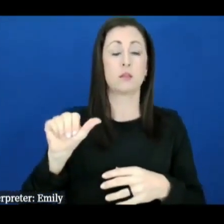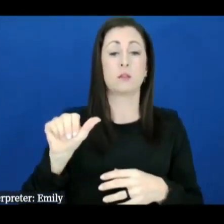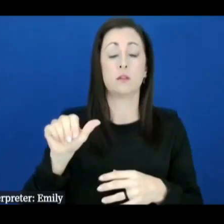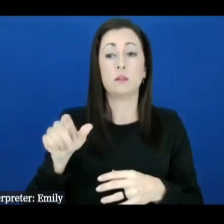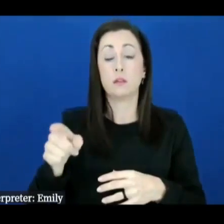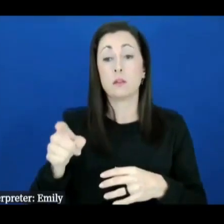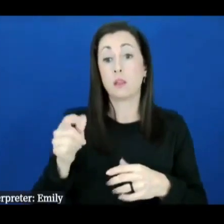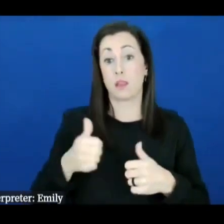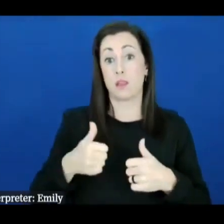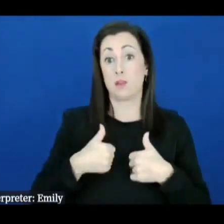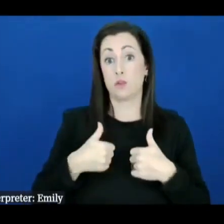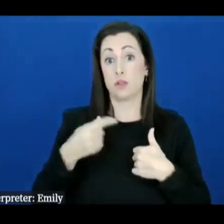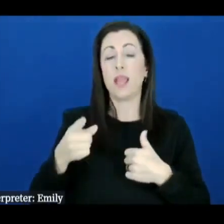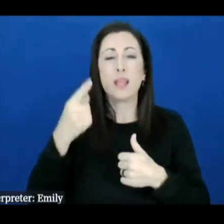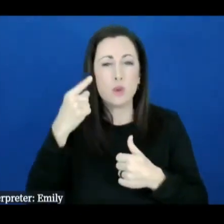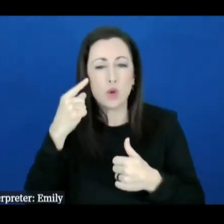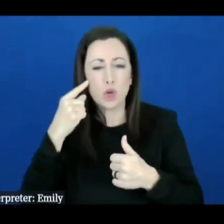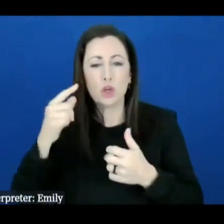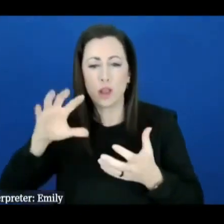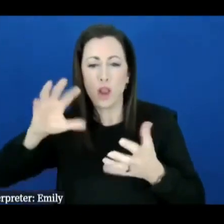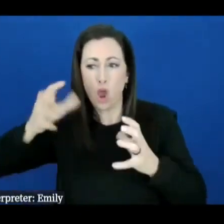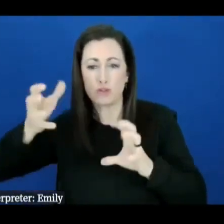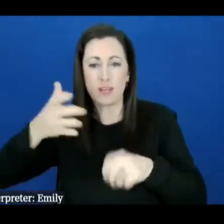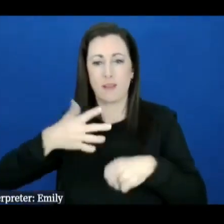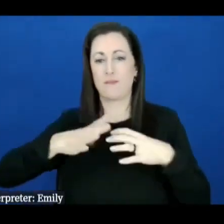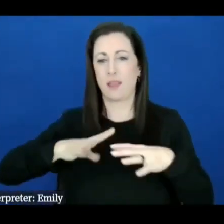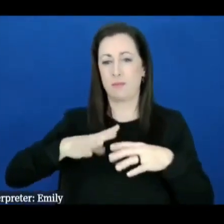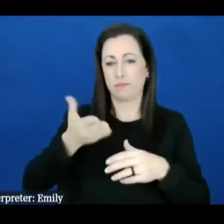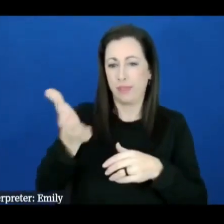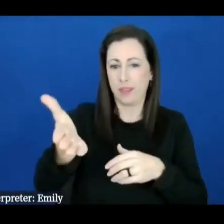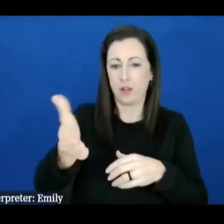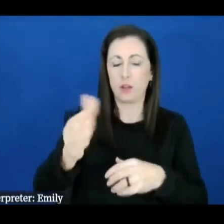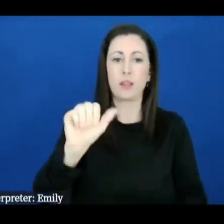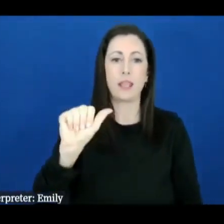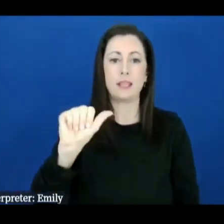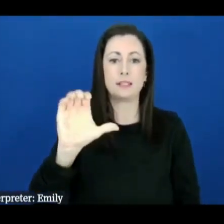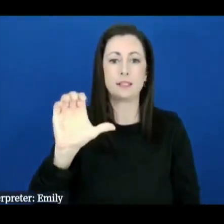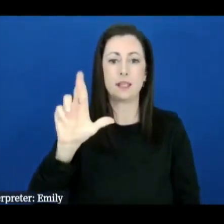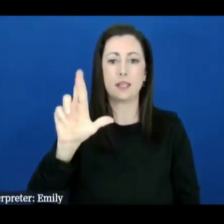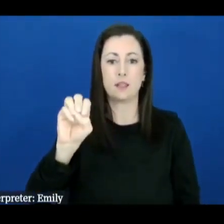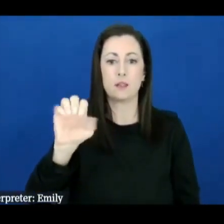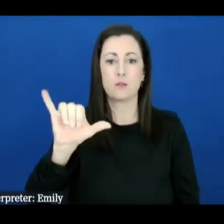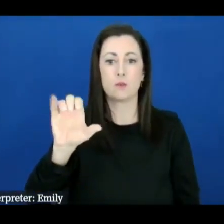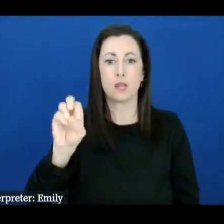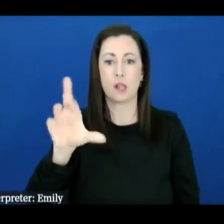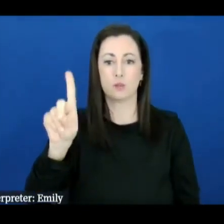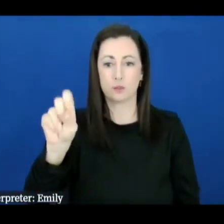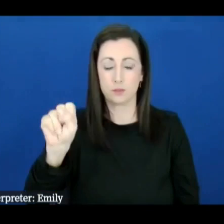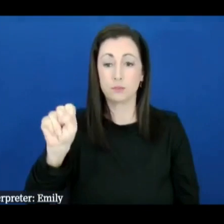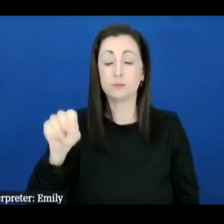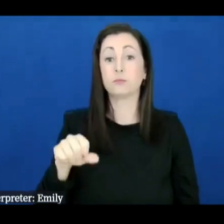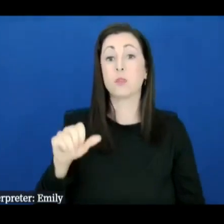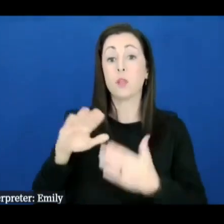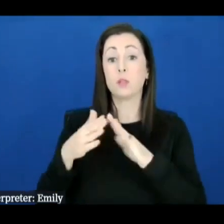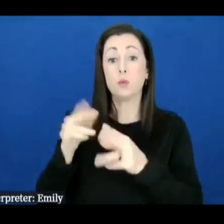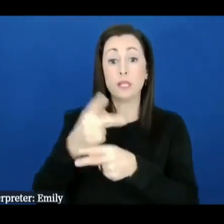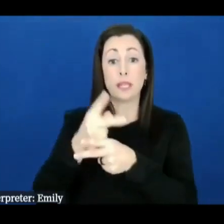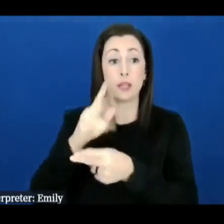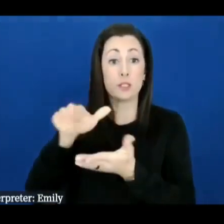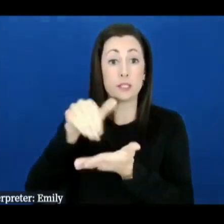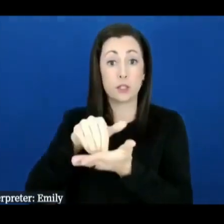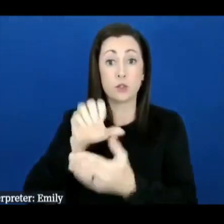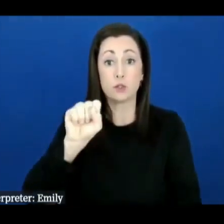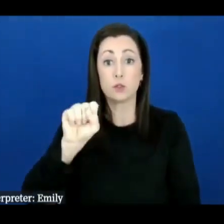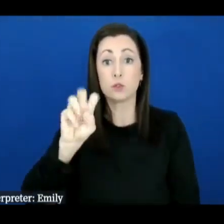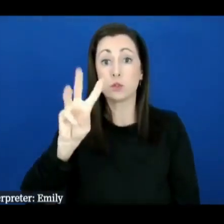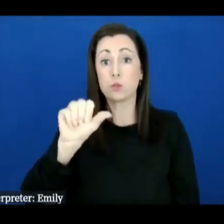tell you that the laundry facility is also available at AC Reynolds the community care center in Swannano is open and